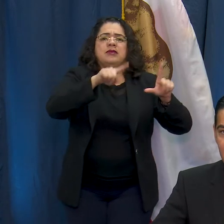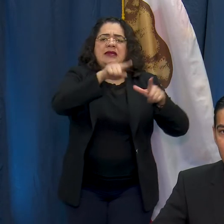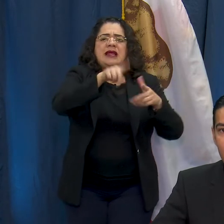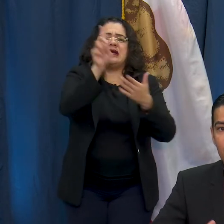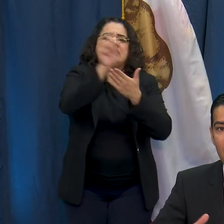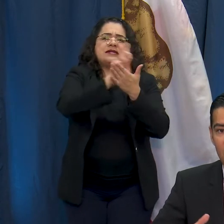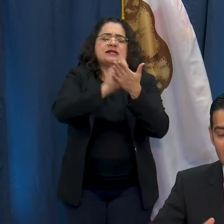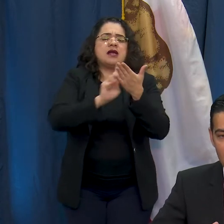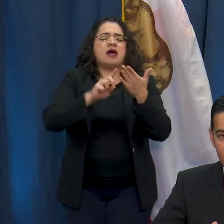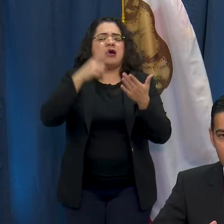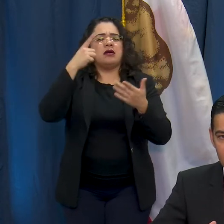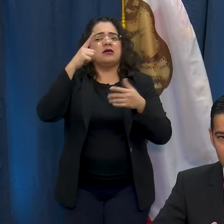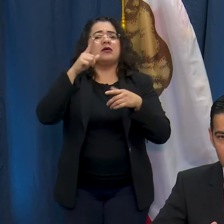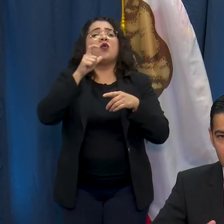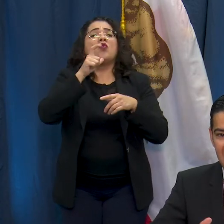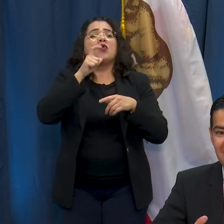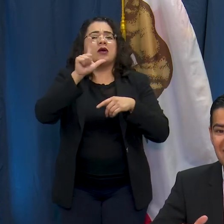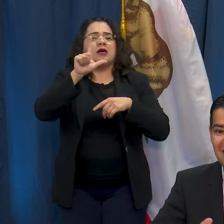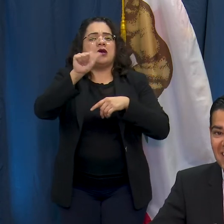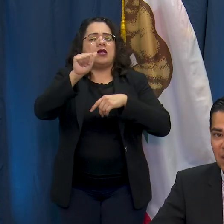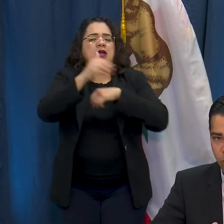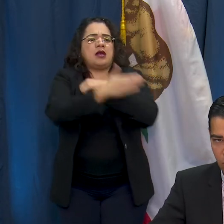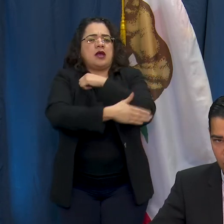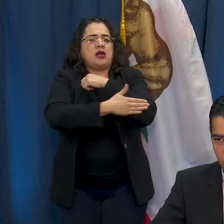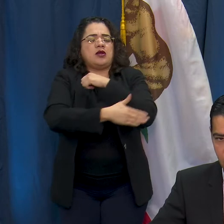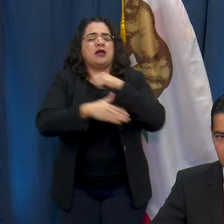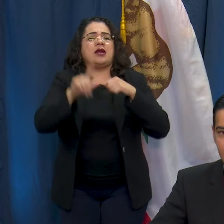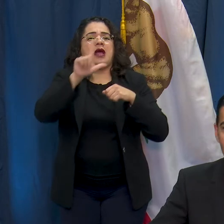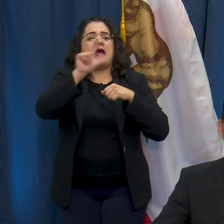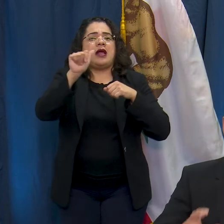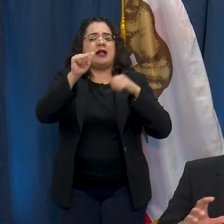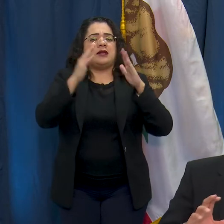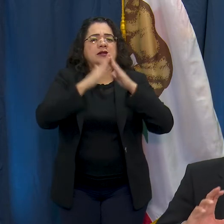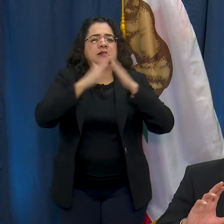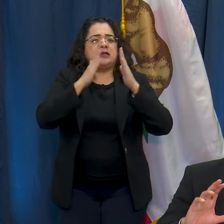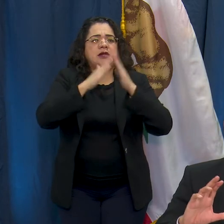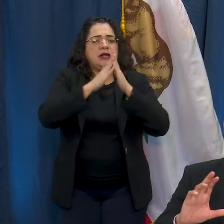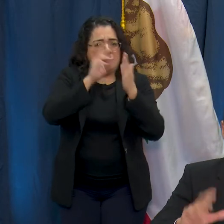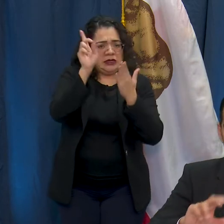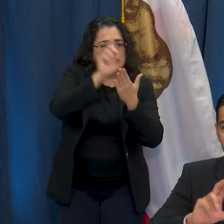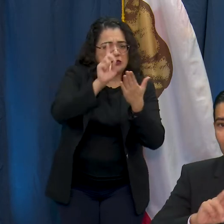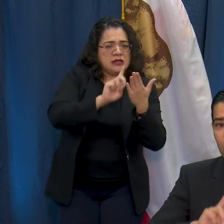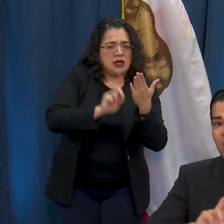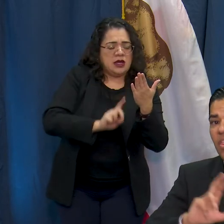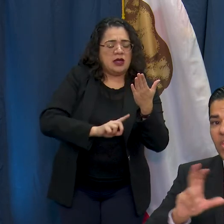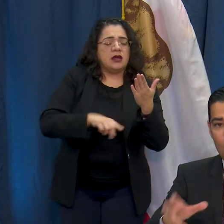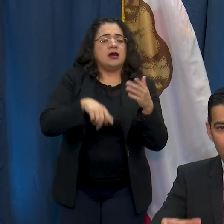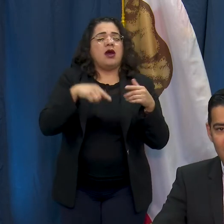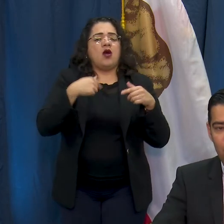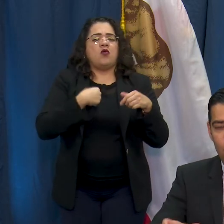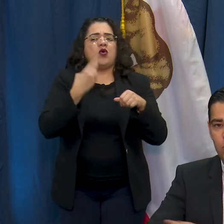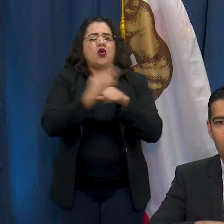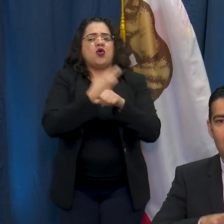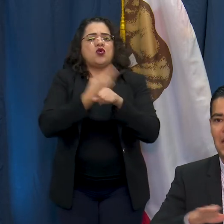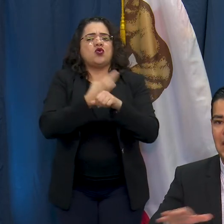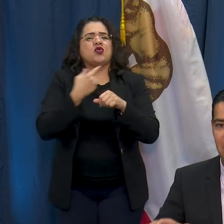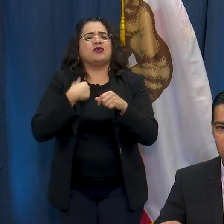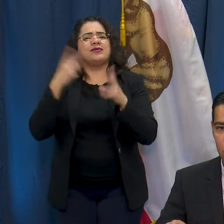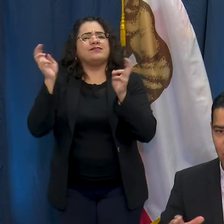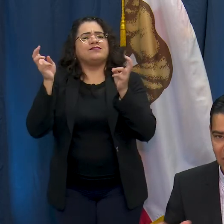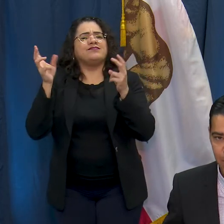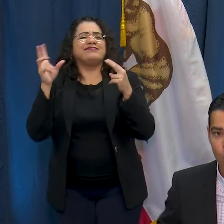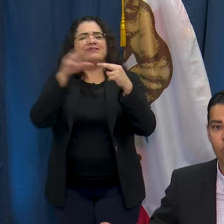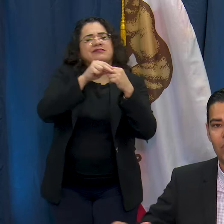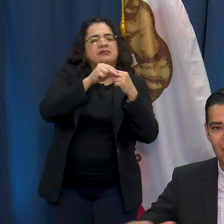designed by the County of Los Angeles and the City of Los Angeles so you will we will be using their platform just to make it